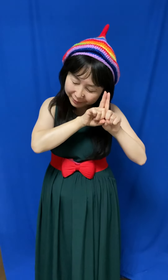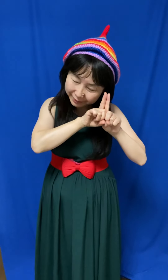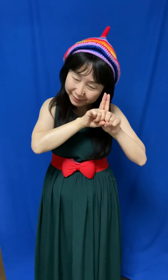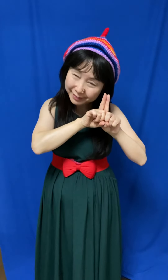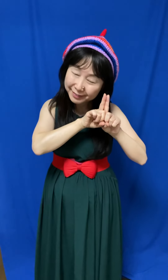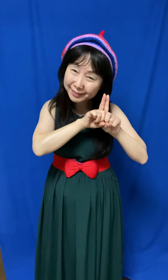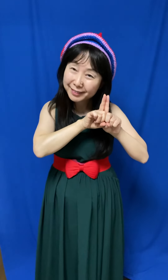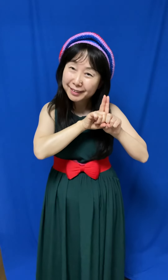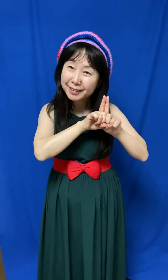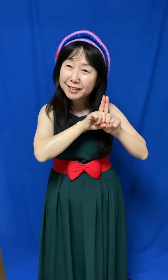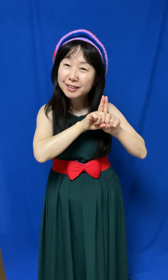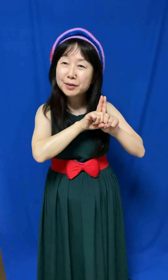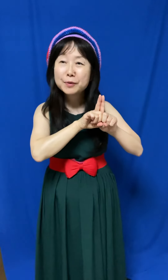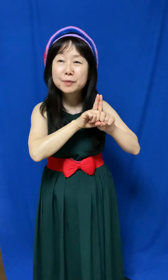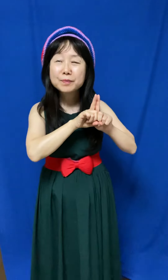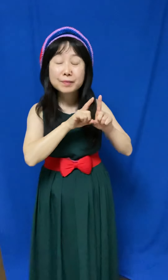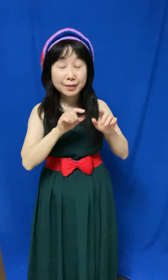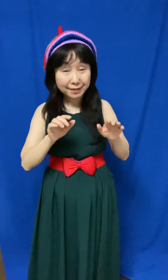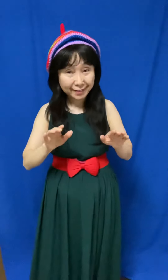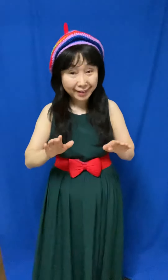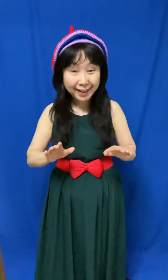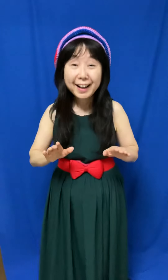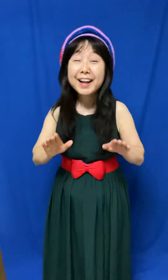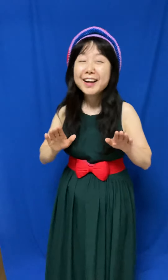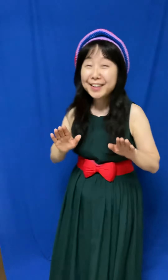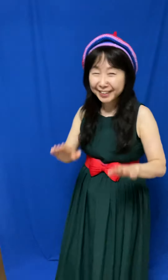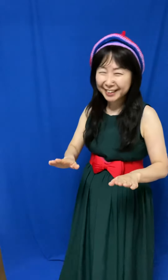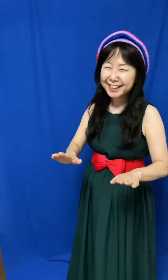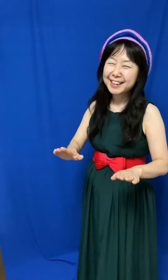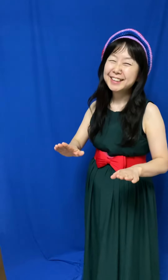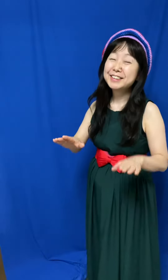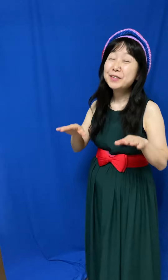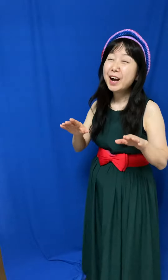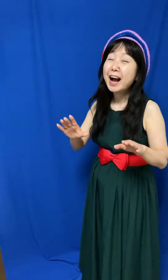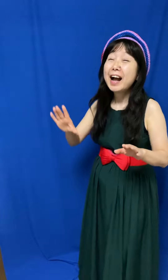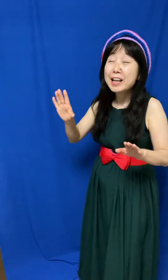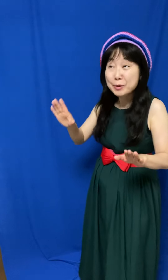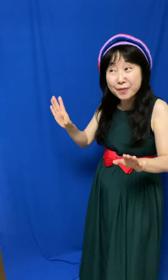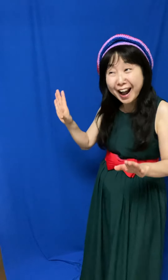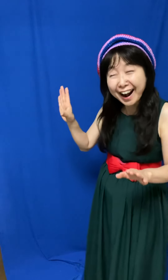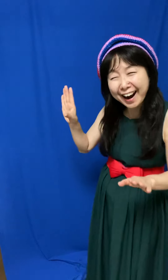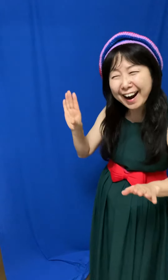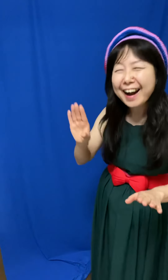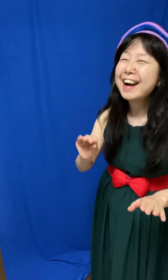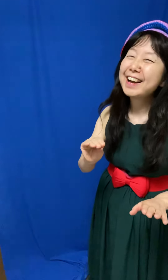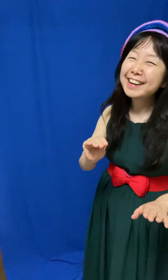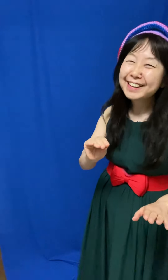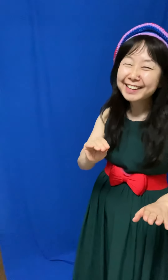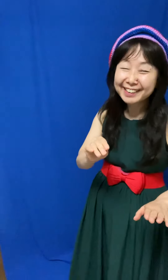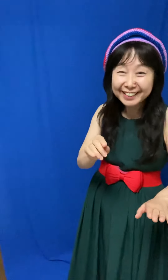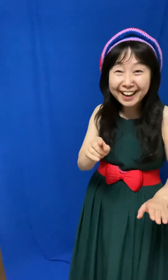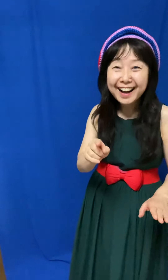So now I come to you With